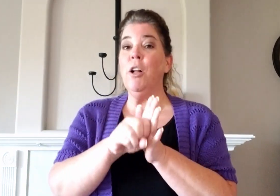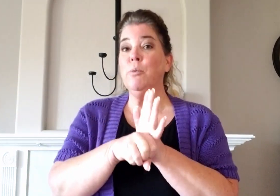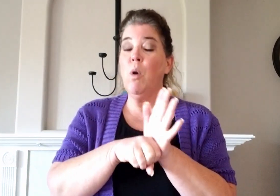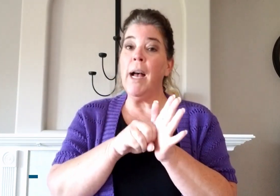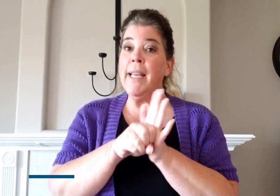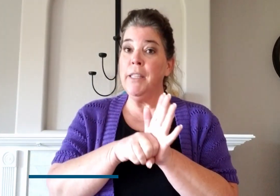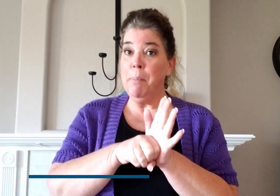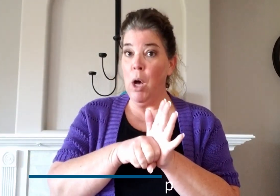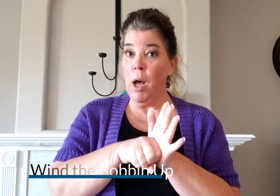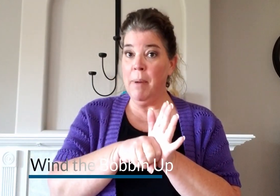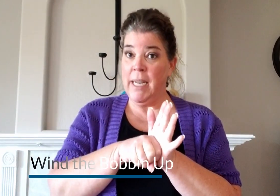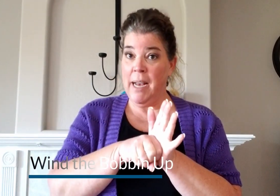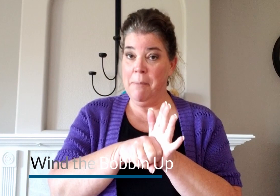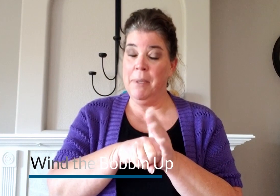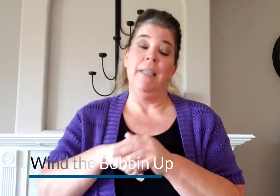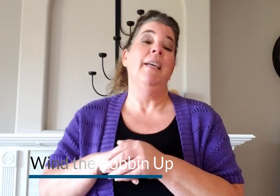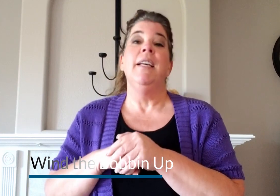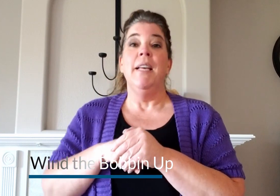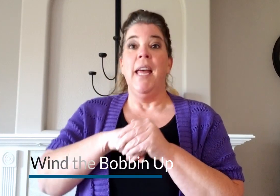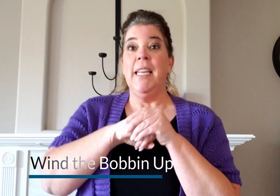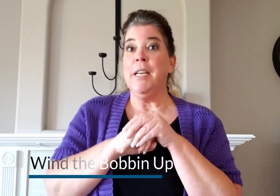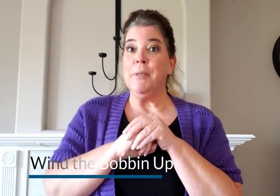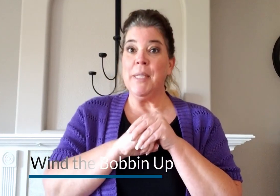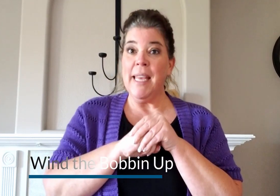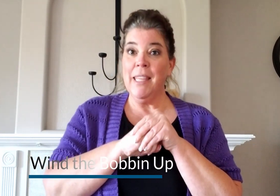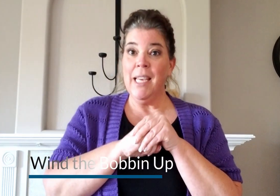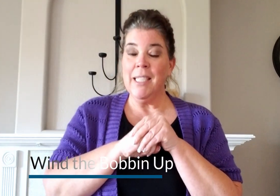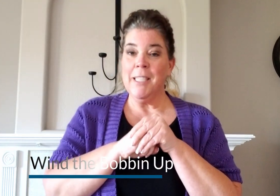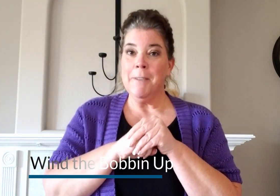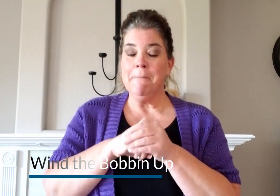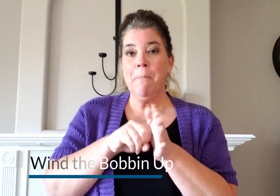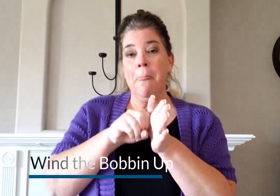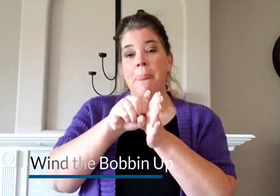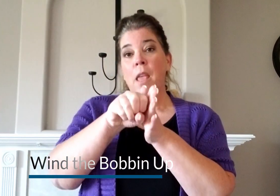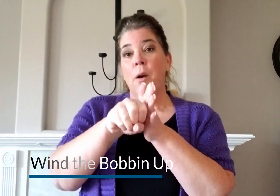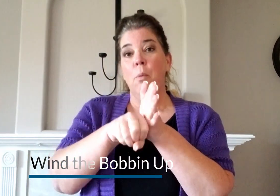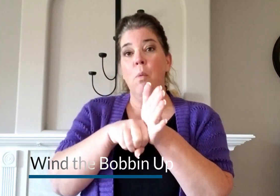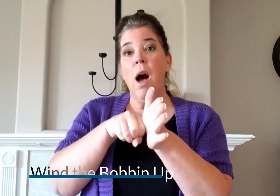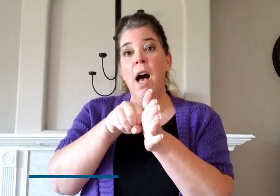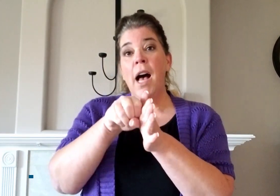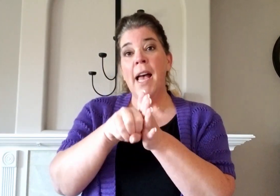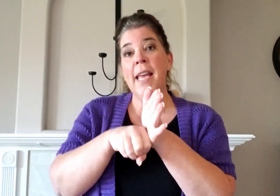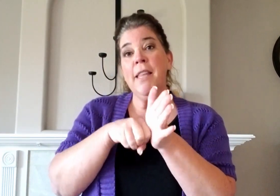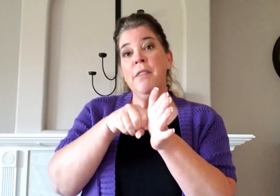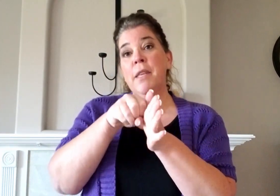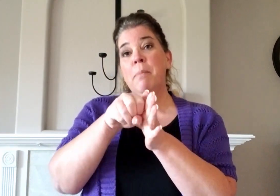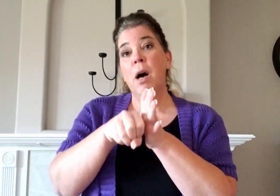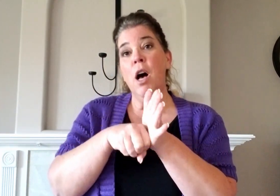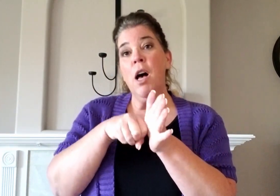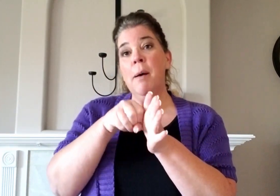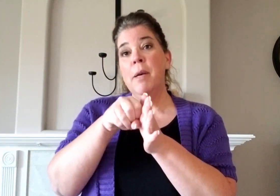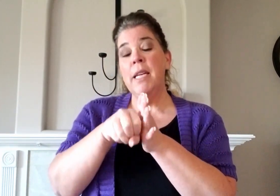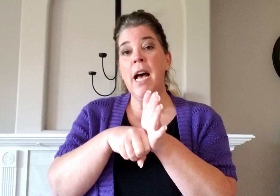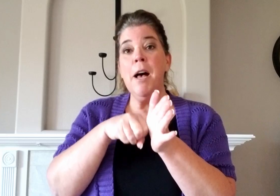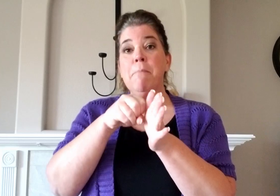called Wind the Bobbin Up, and it goes like this. Wind the Bobbin Up,